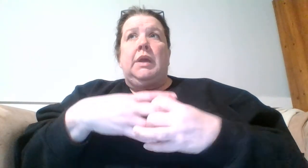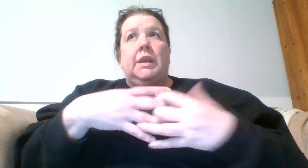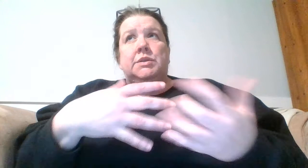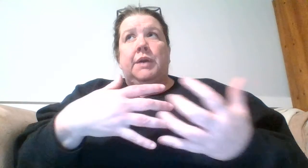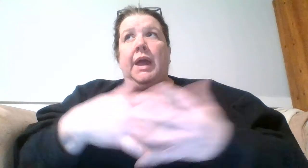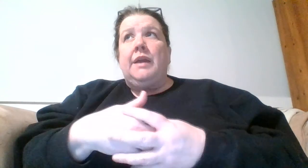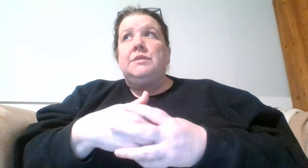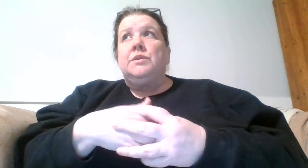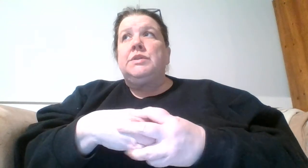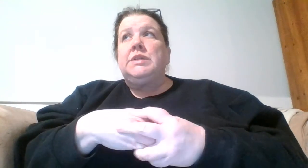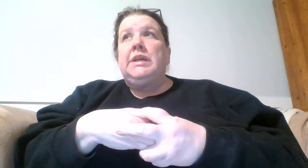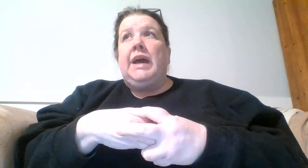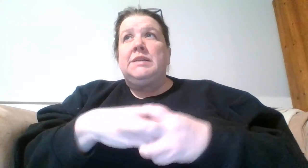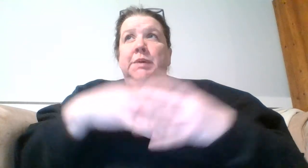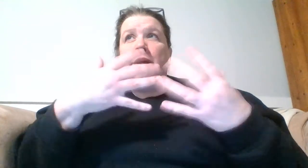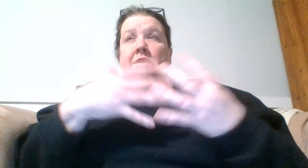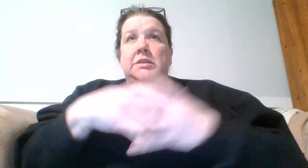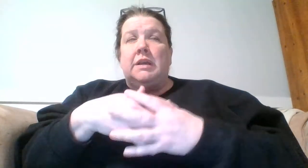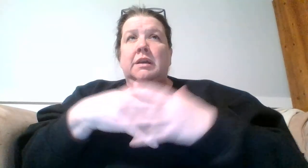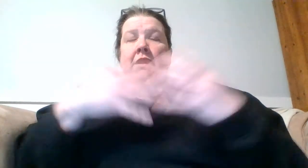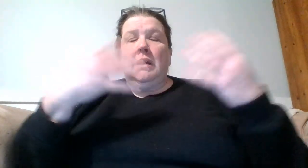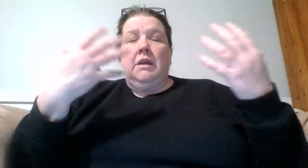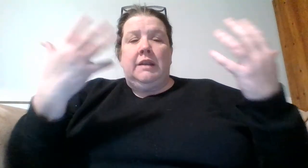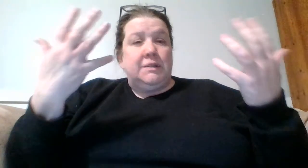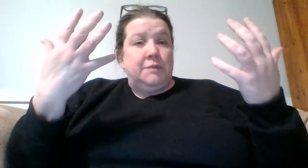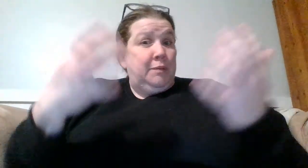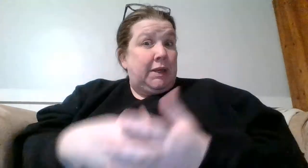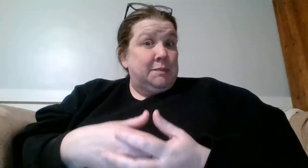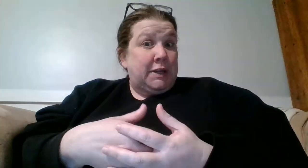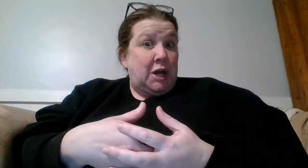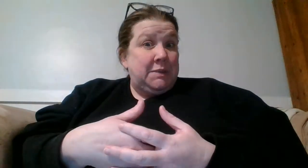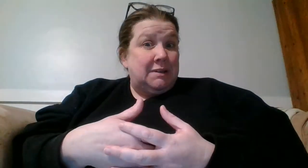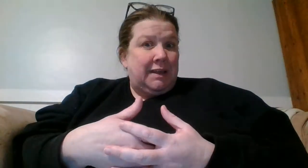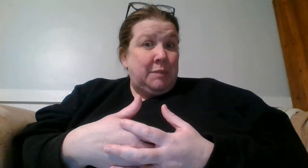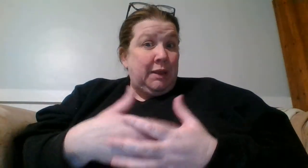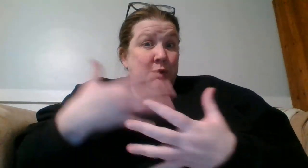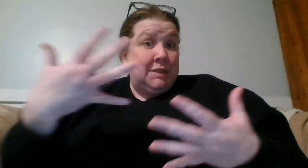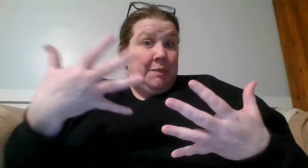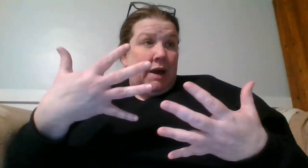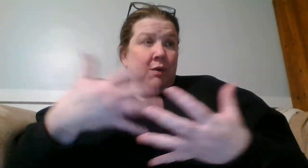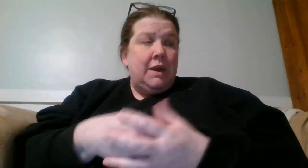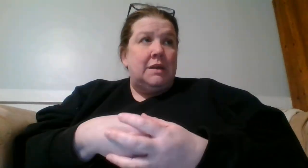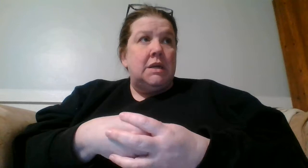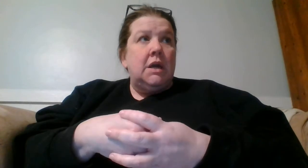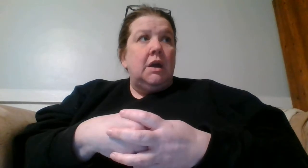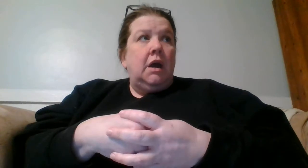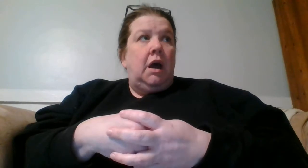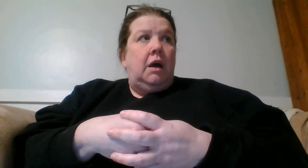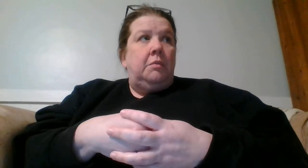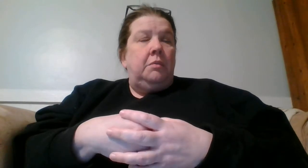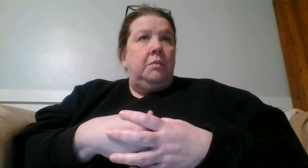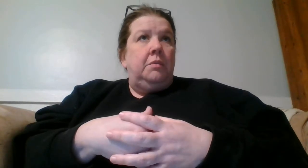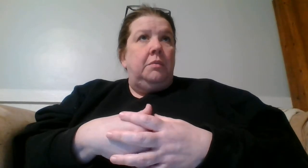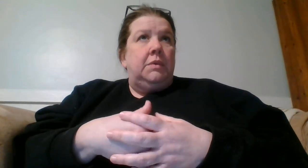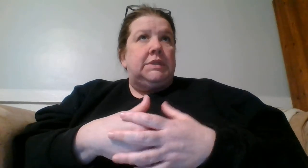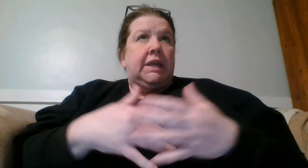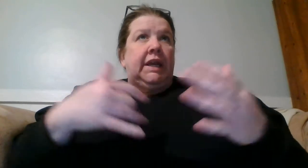it's okay. So she asked me, she's like, in the next three weeks, my job is to lighten my load somehow. And taking